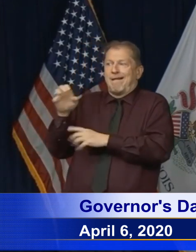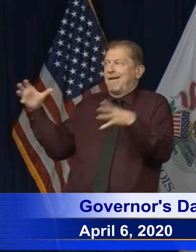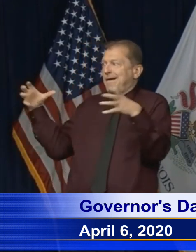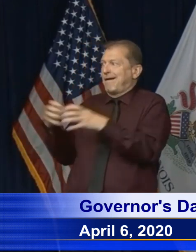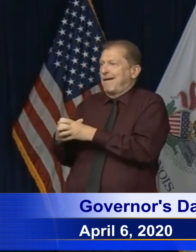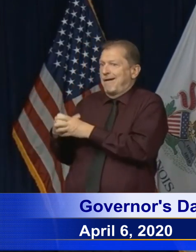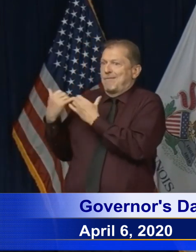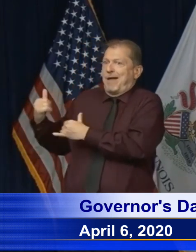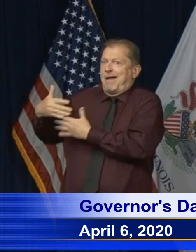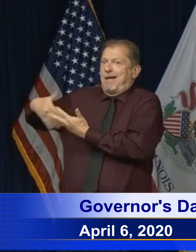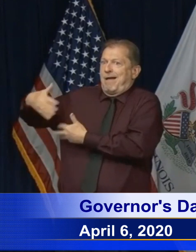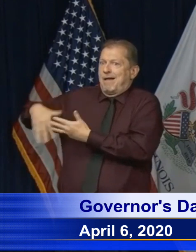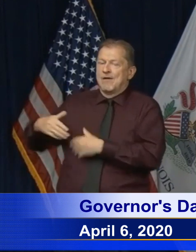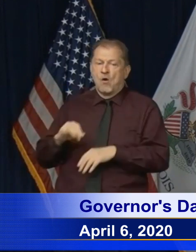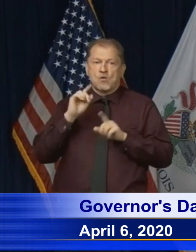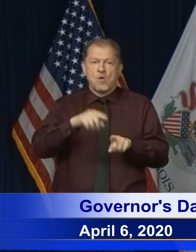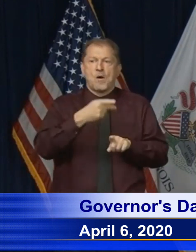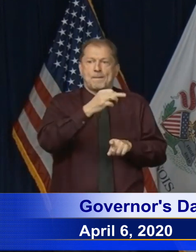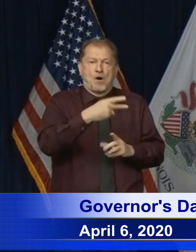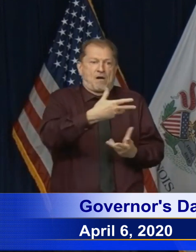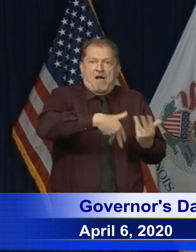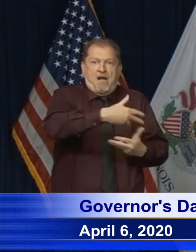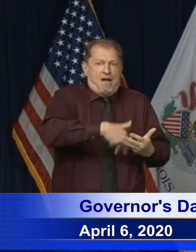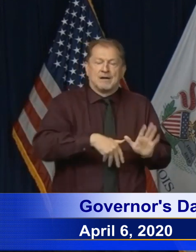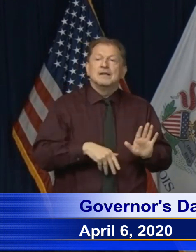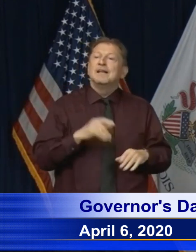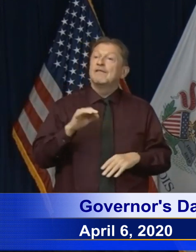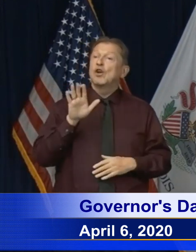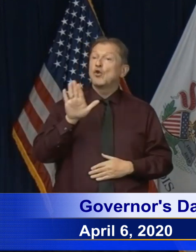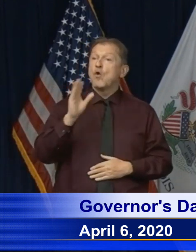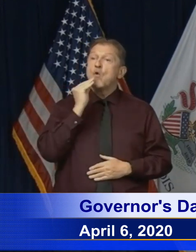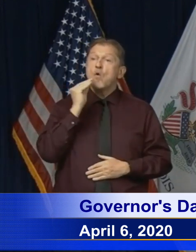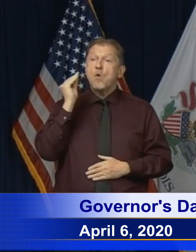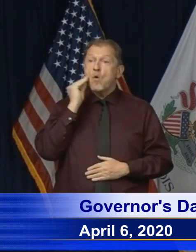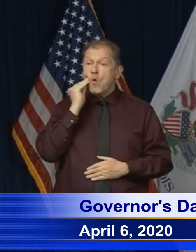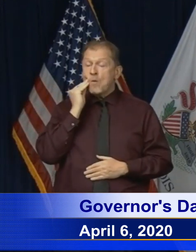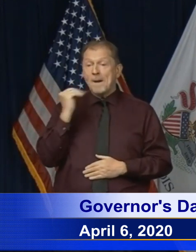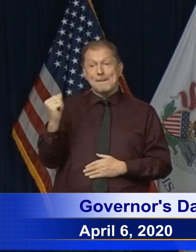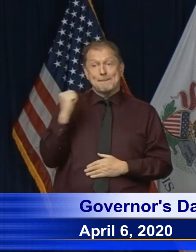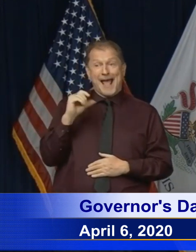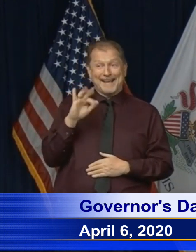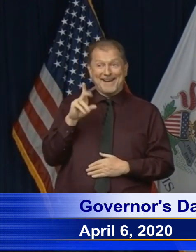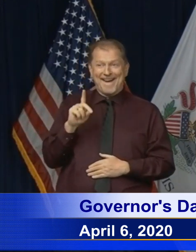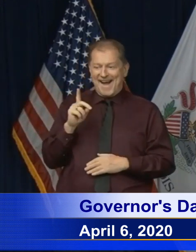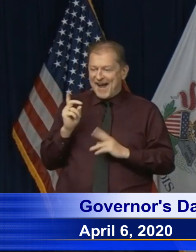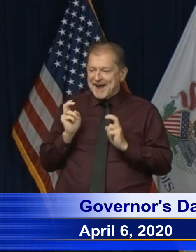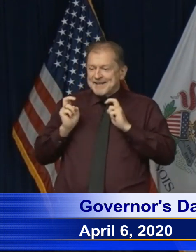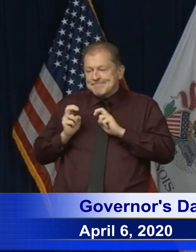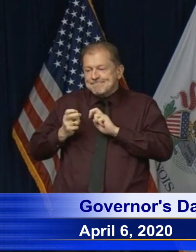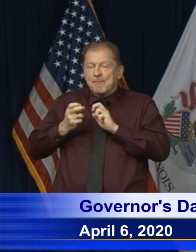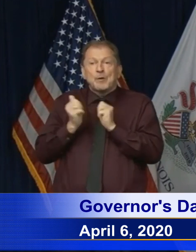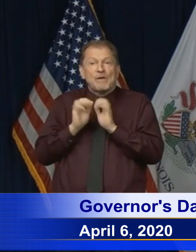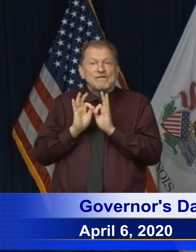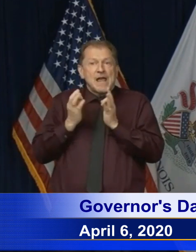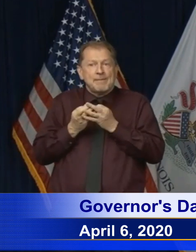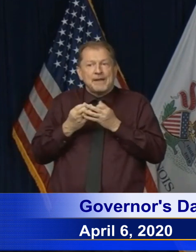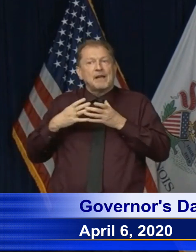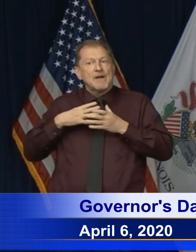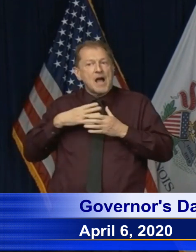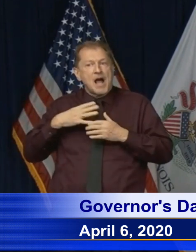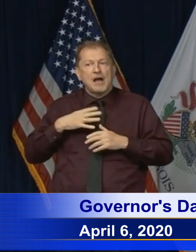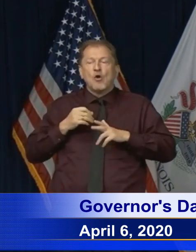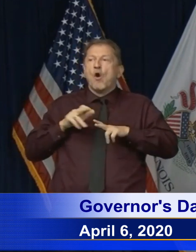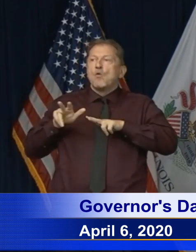a park. It's fine if you have a backyard to go into your backyard. If you, you know, to walk outside of your home, of course, a beautiful day.